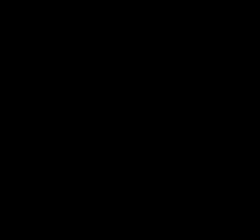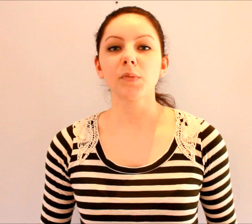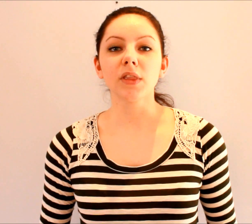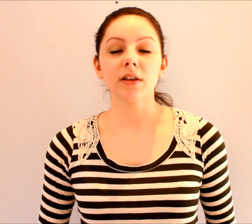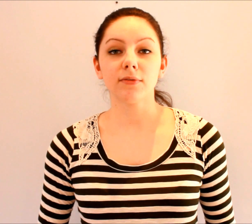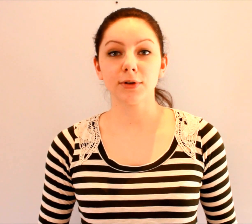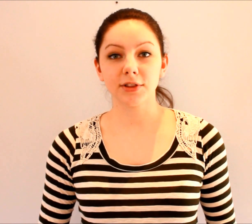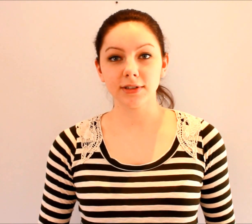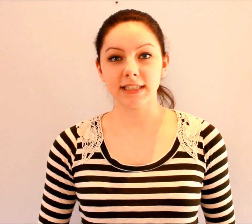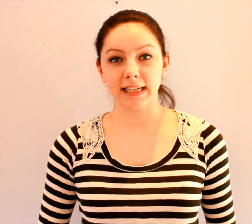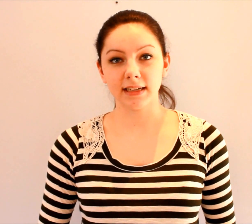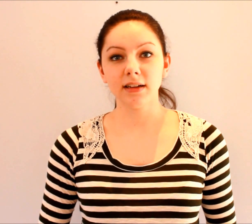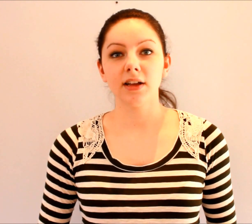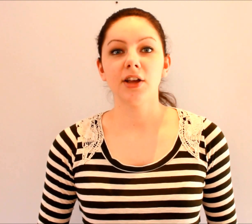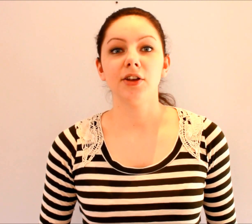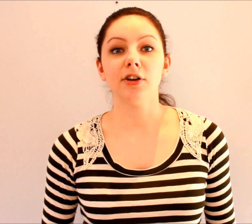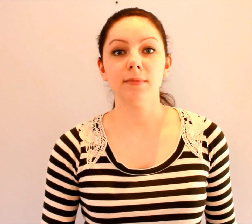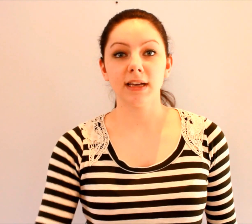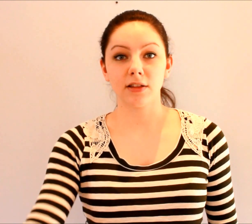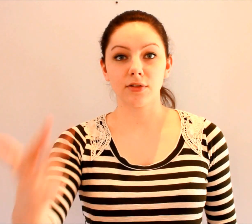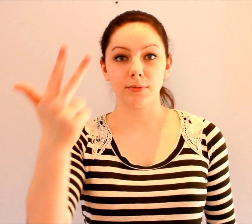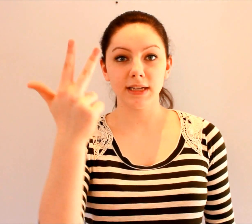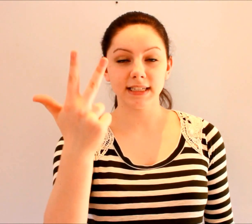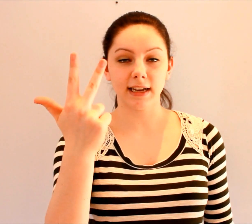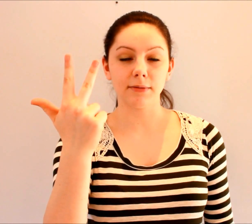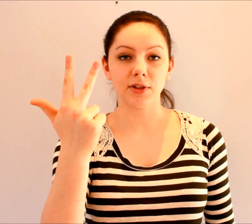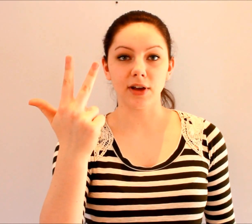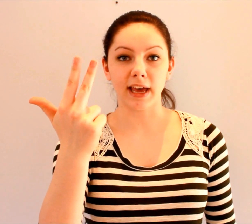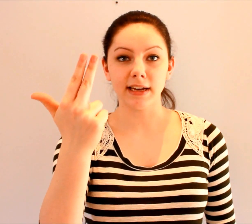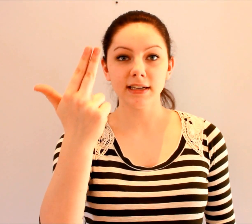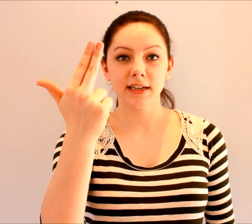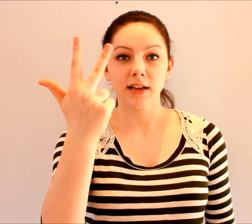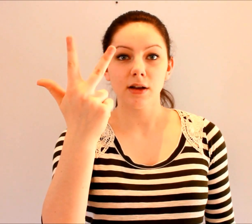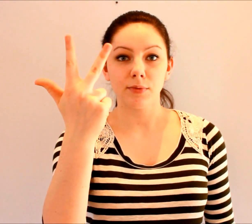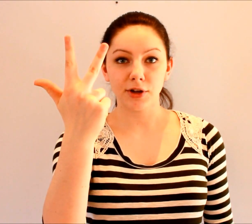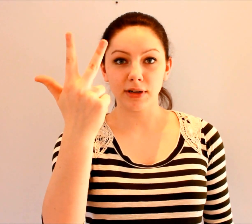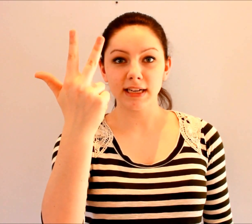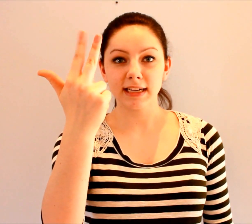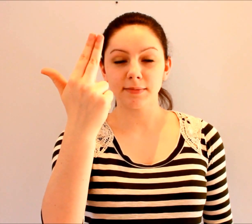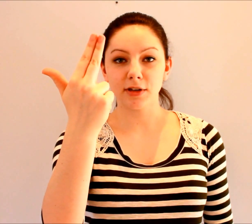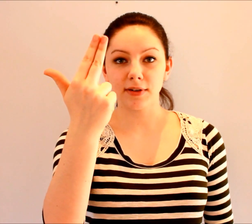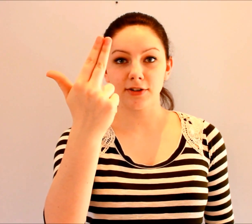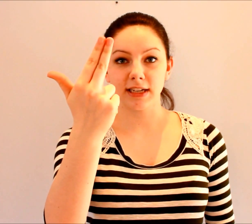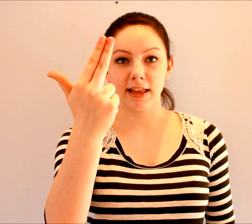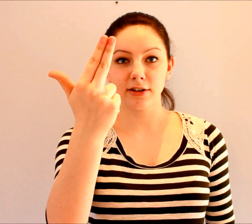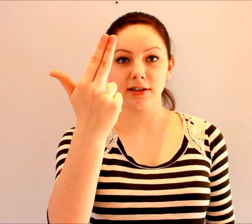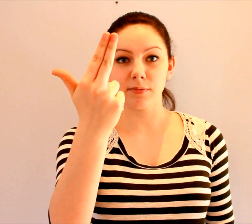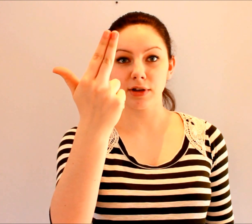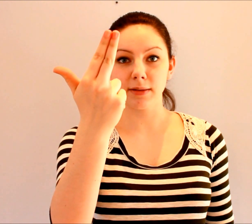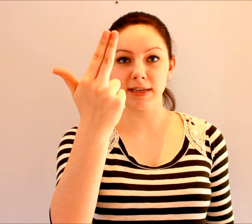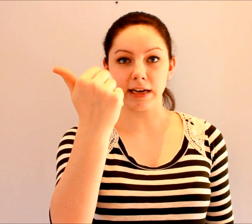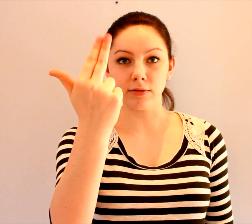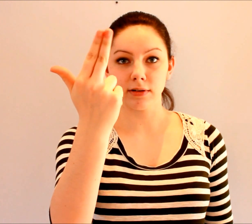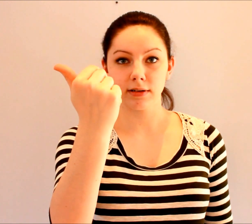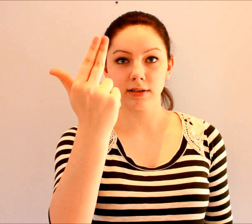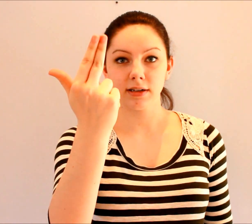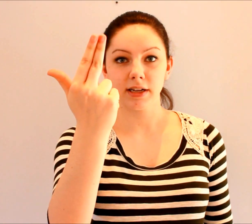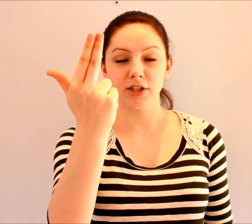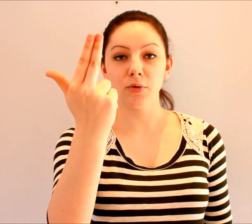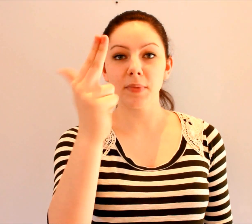Twelve. For thirteen, you're going to make the three sign with your hand. Put your index and middle finger together and bring them down. Don't